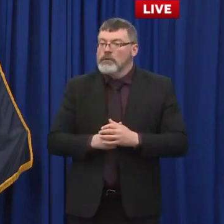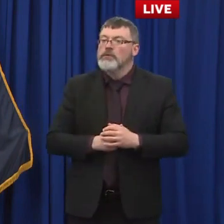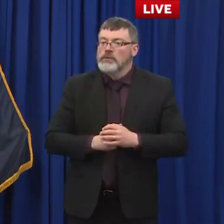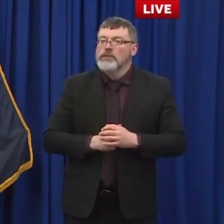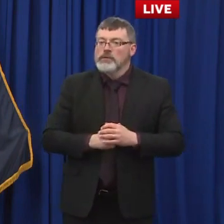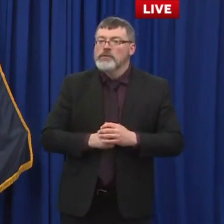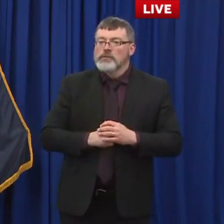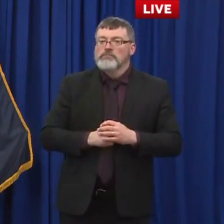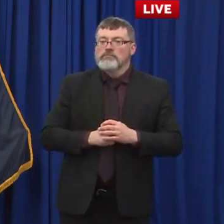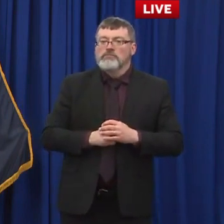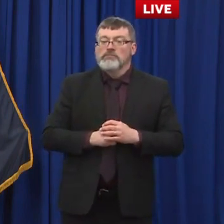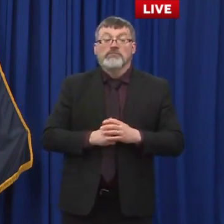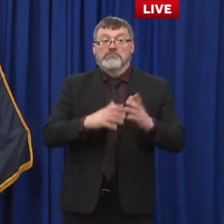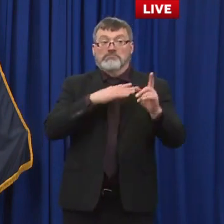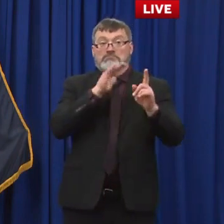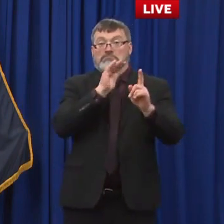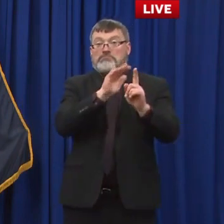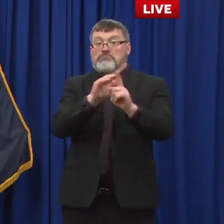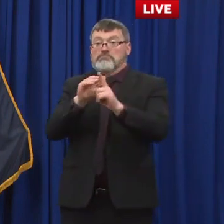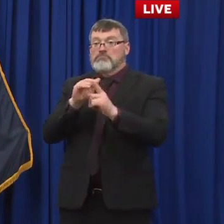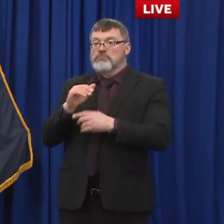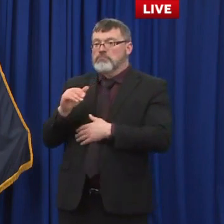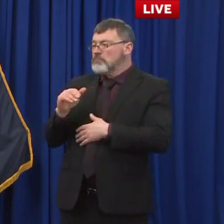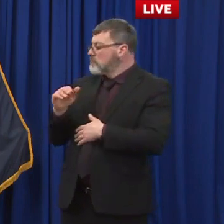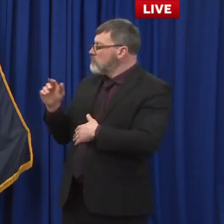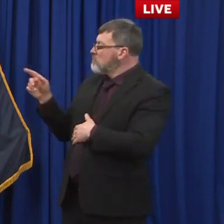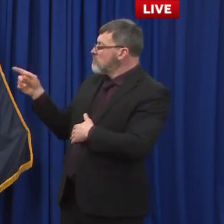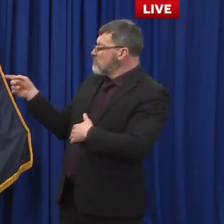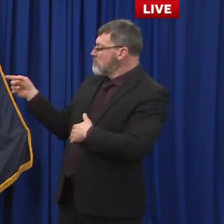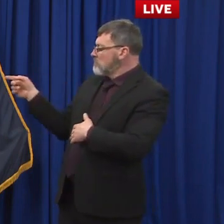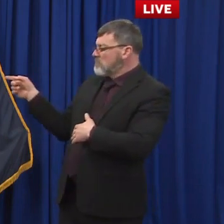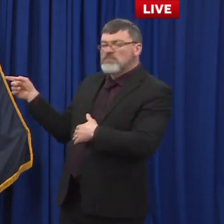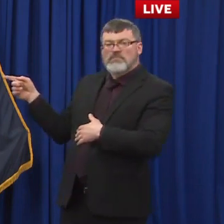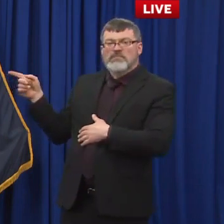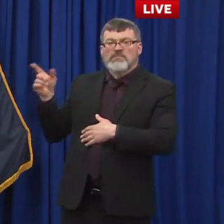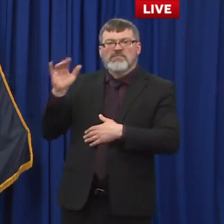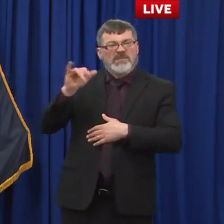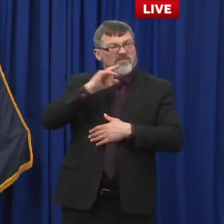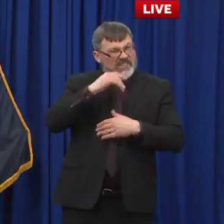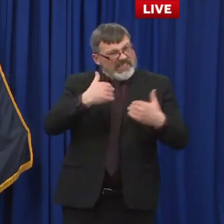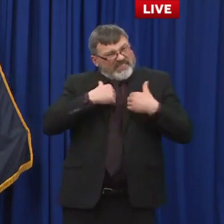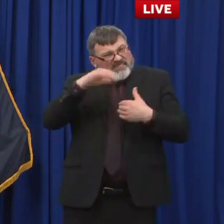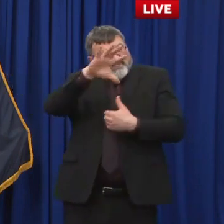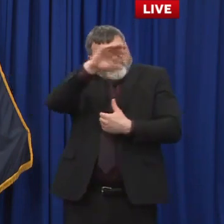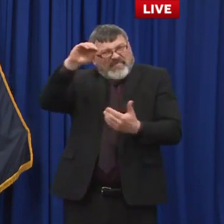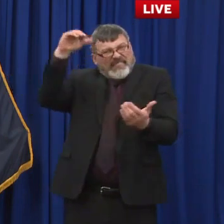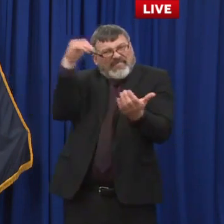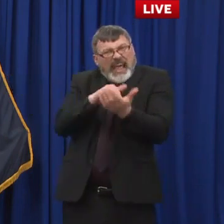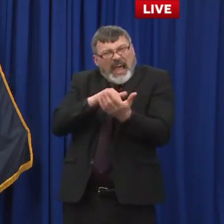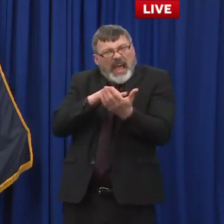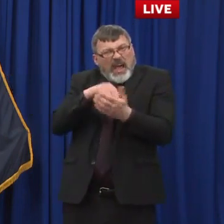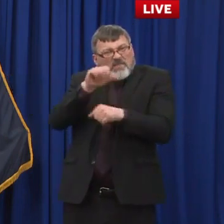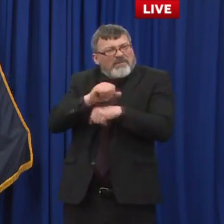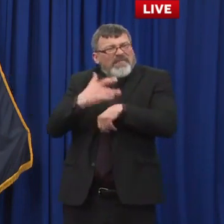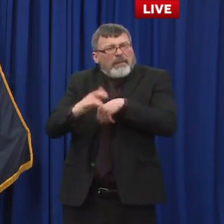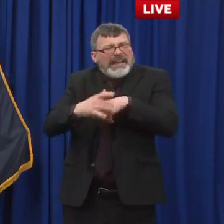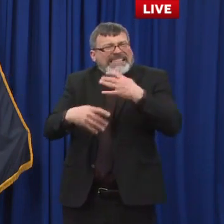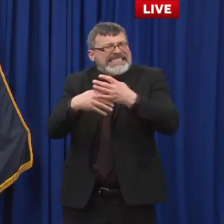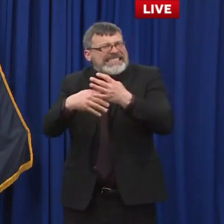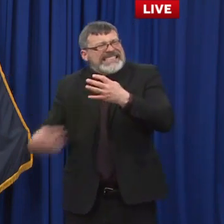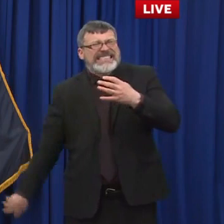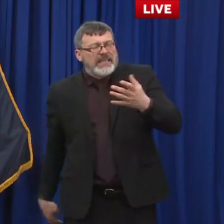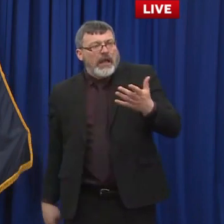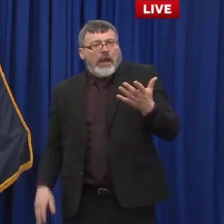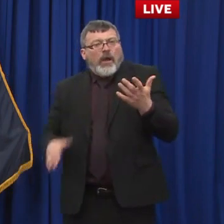And again, just vaccines.nh.gov. That one's next to me, too. Yeah, book now. There you go. Vaccines.nh.gov just for folks to register in the